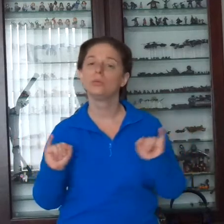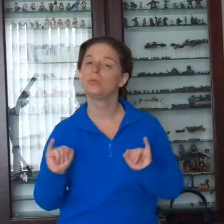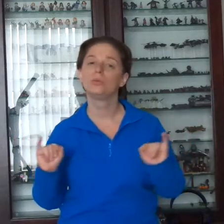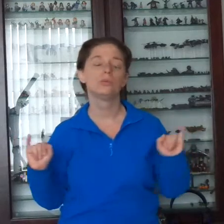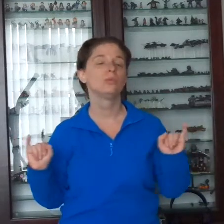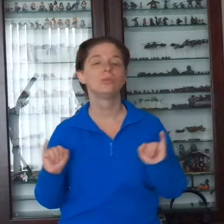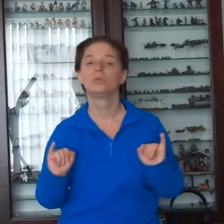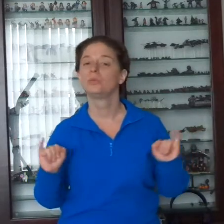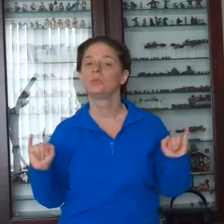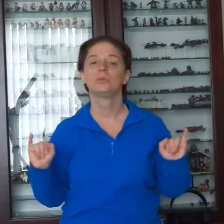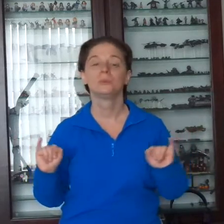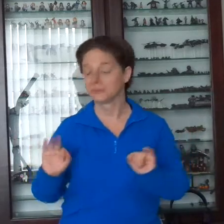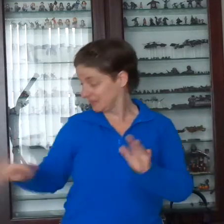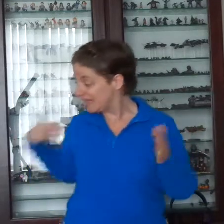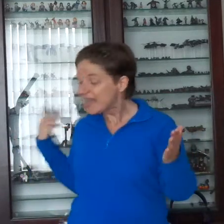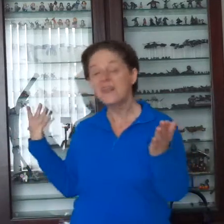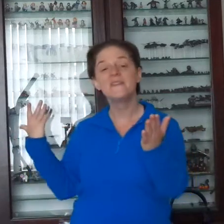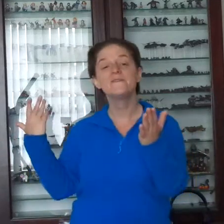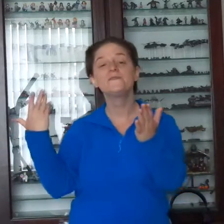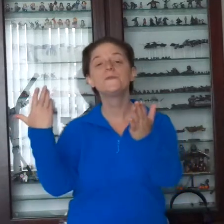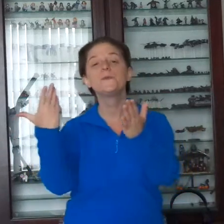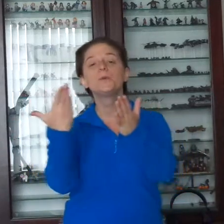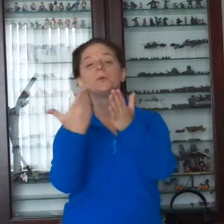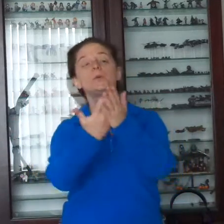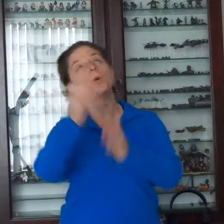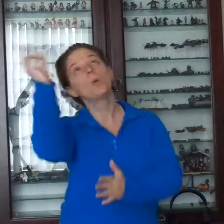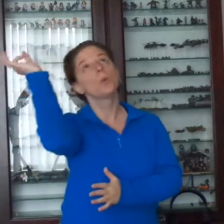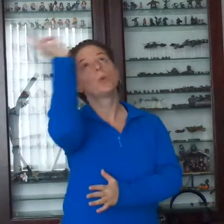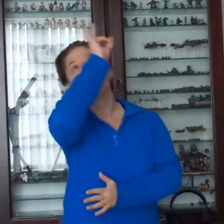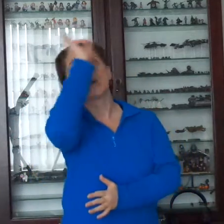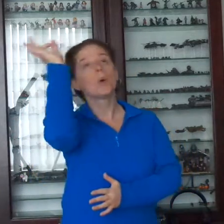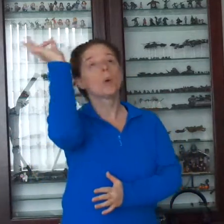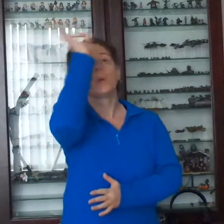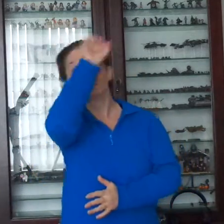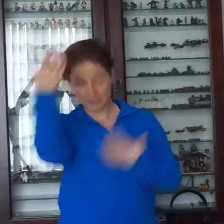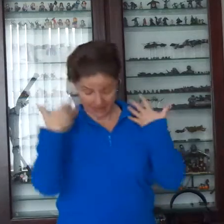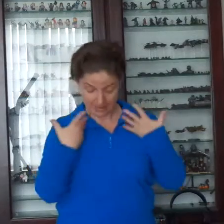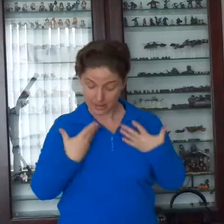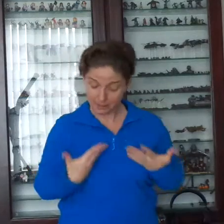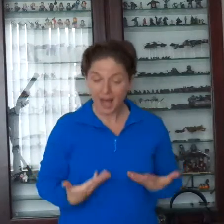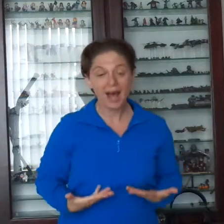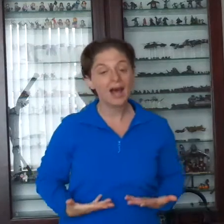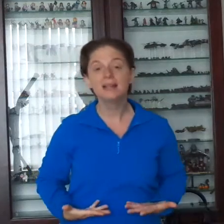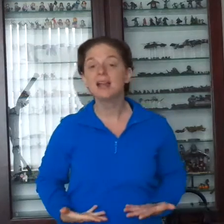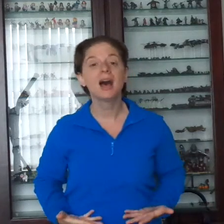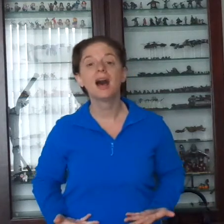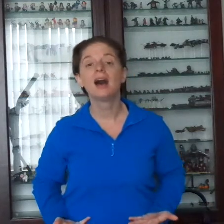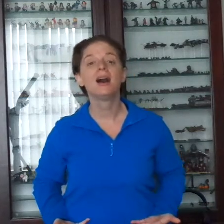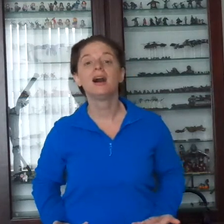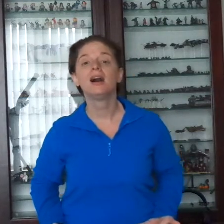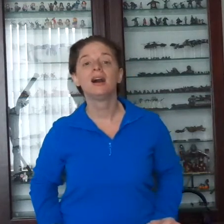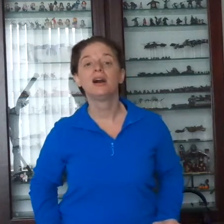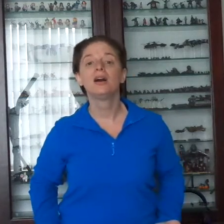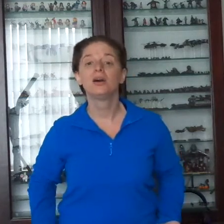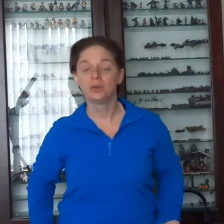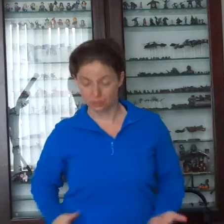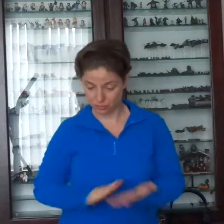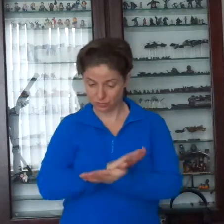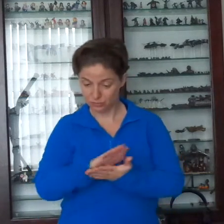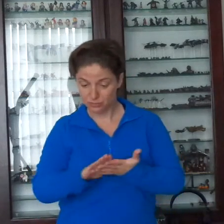Now. If you don't know. Hands up, yes. I know. You will never,